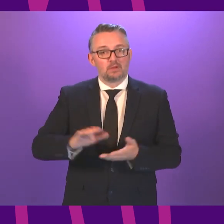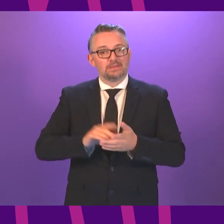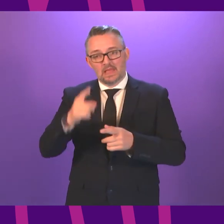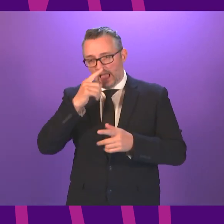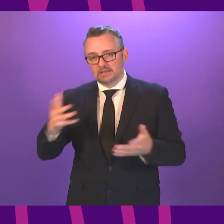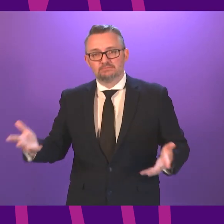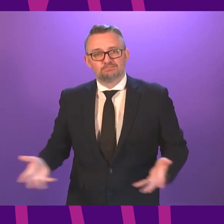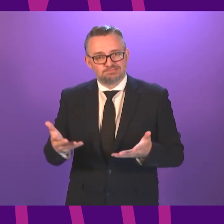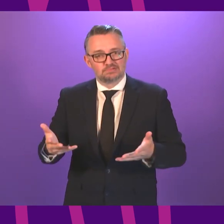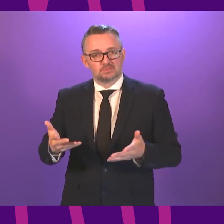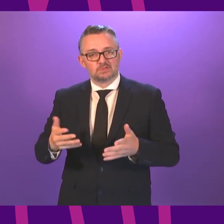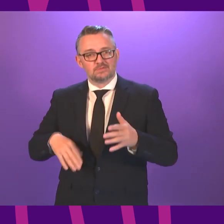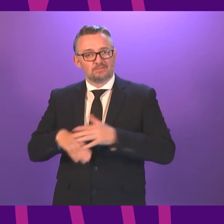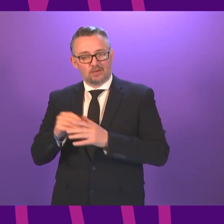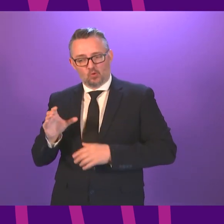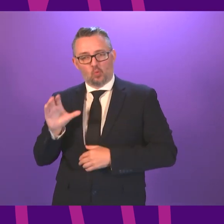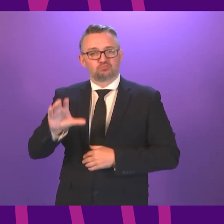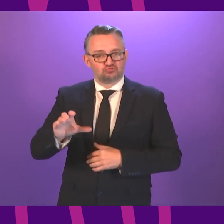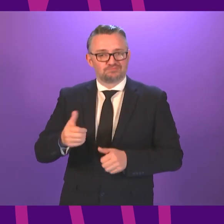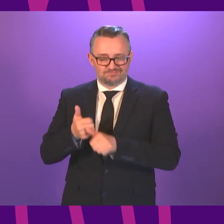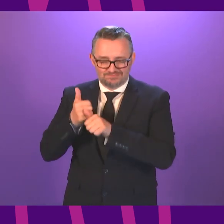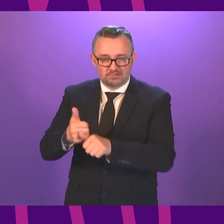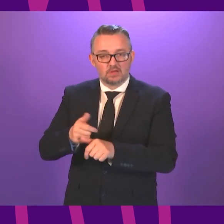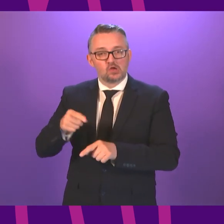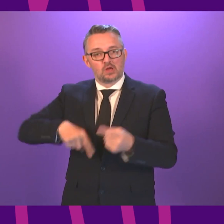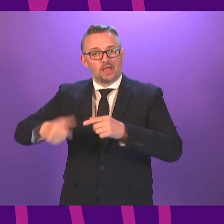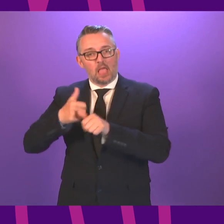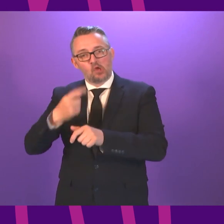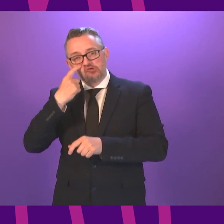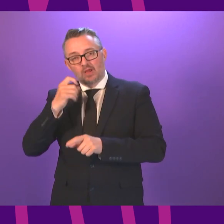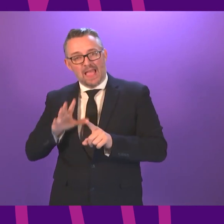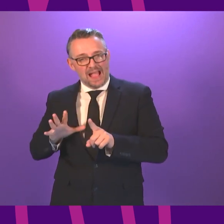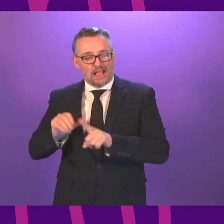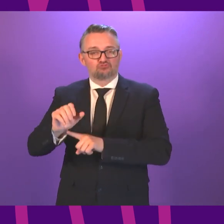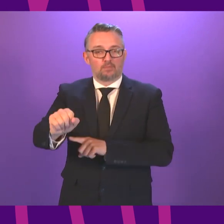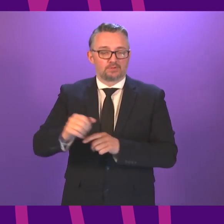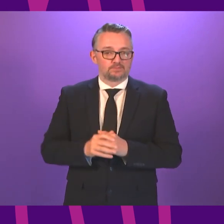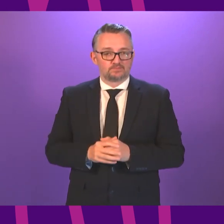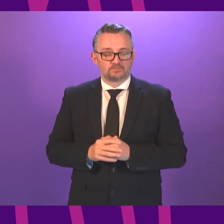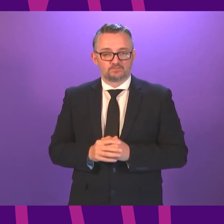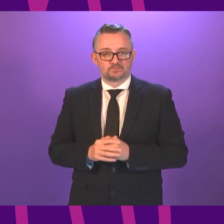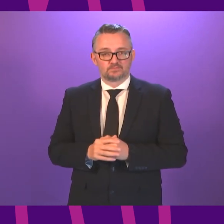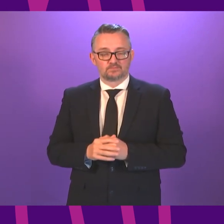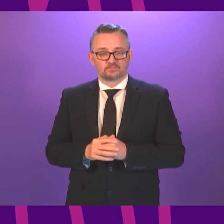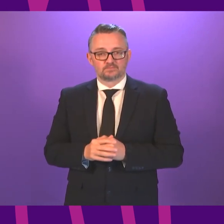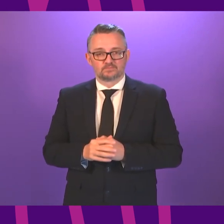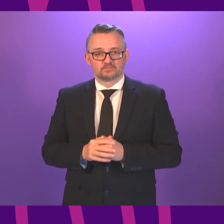can make the maximum contribution to helping our young people catch up and give those who need it most the best chance of success